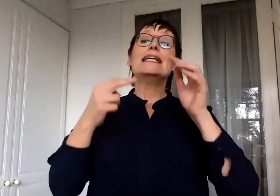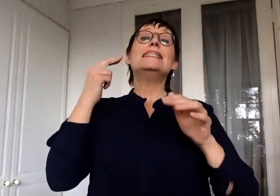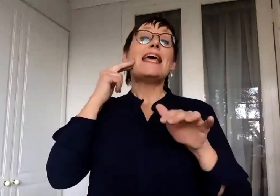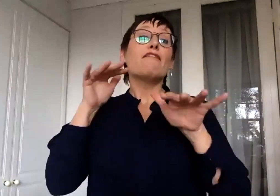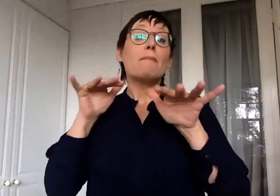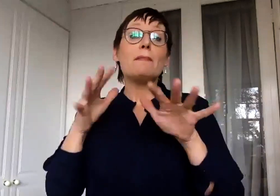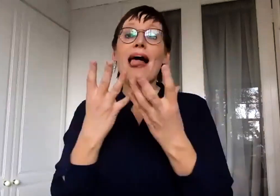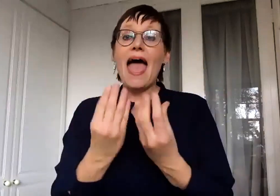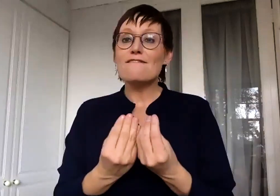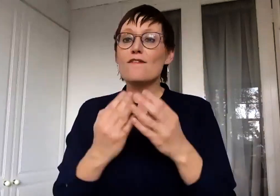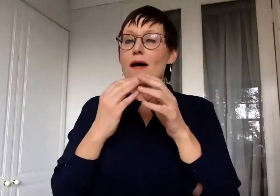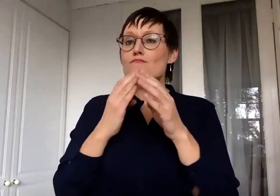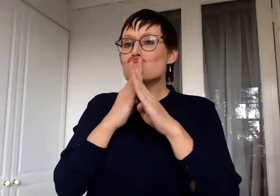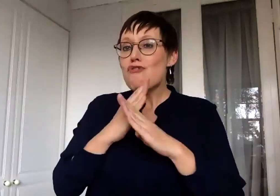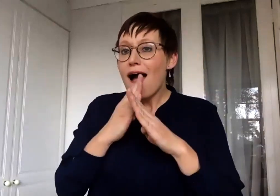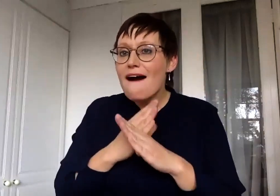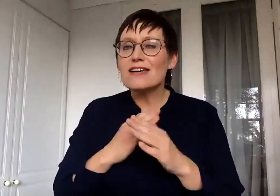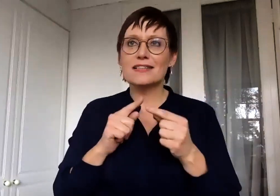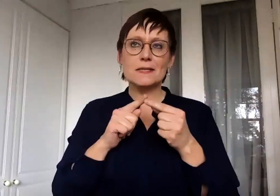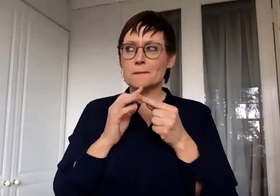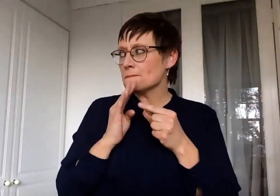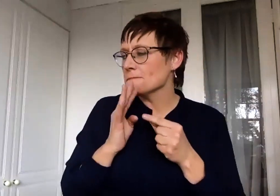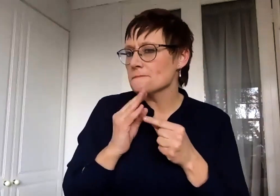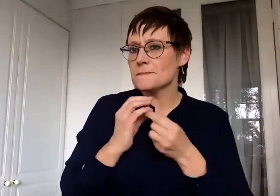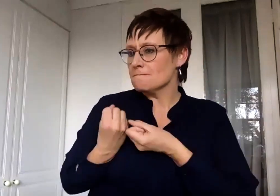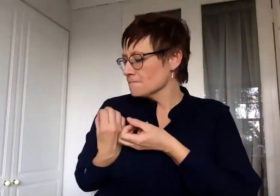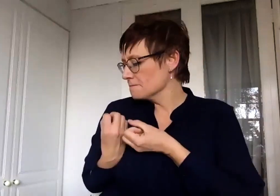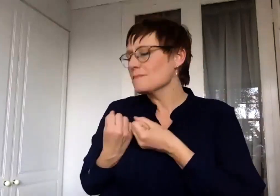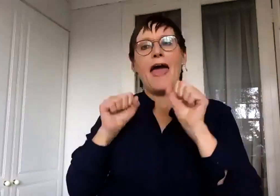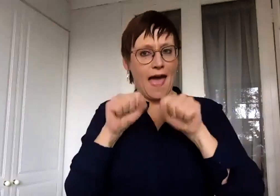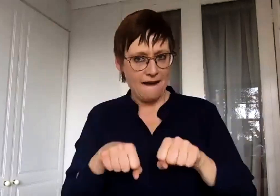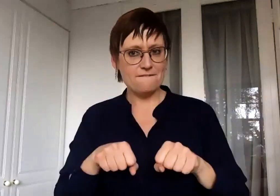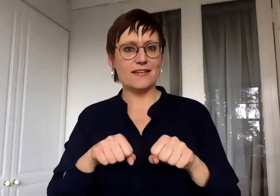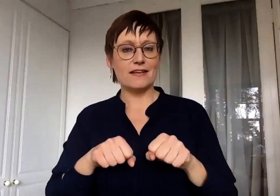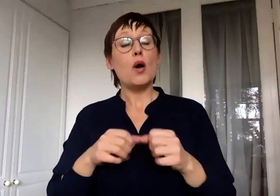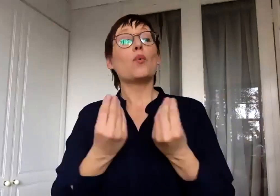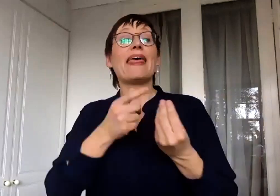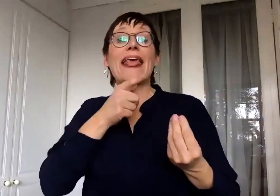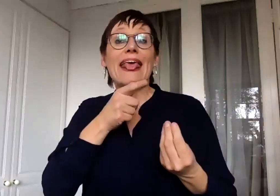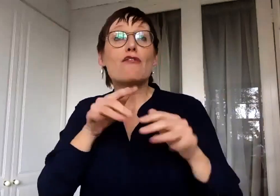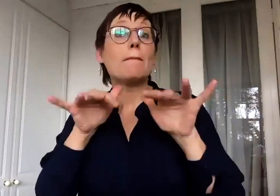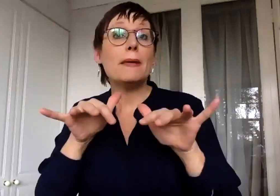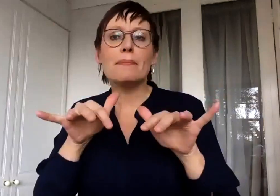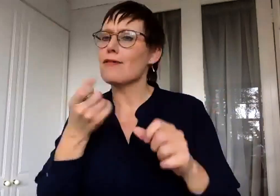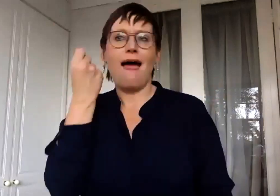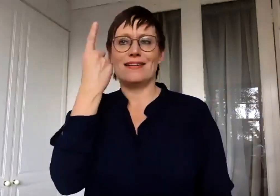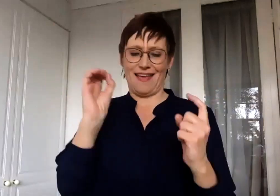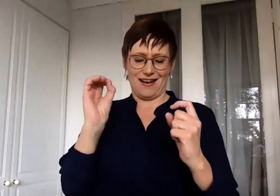deaf people gossip and whisper amongst themselves, because how do you whisper visually?